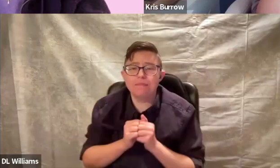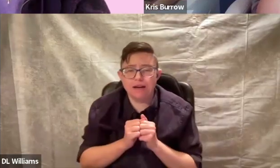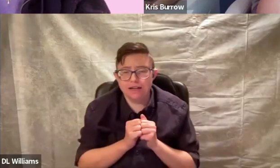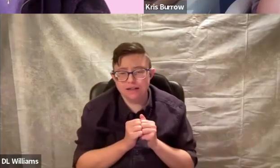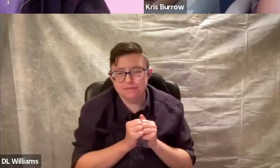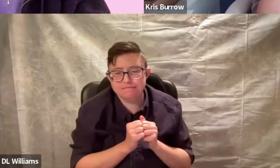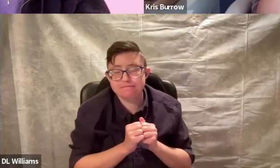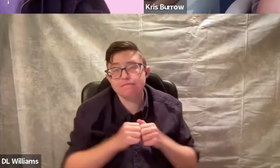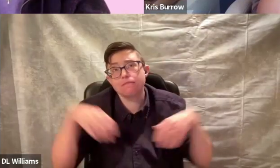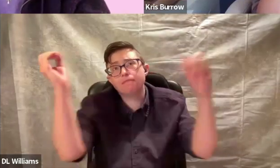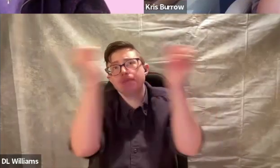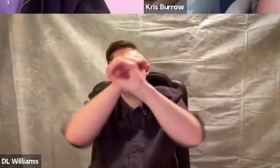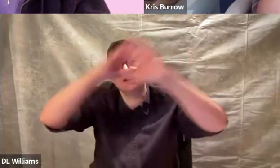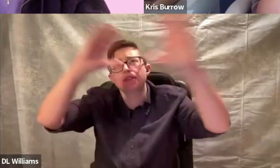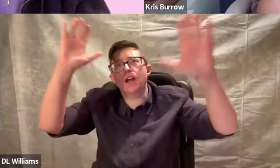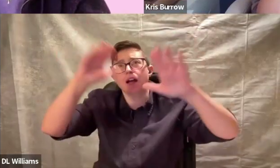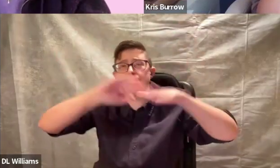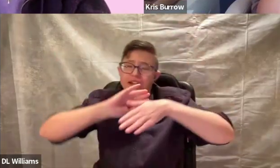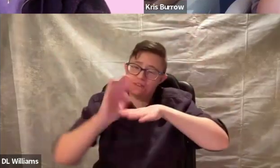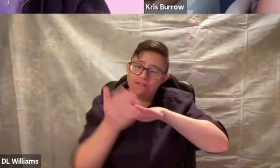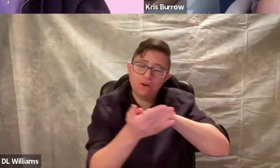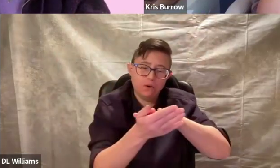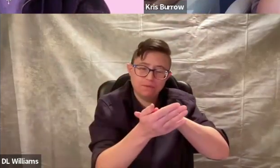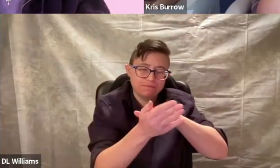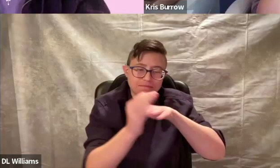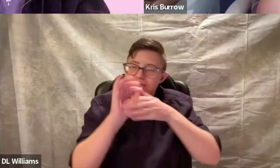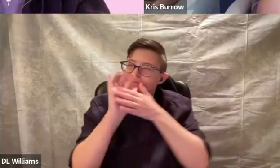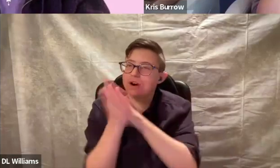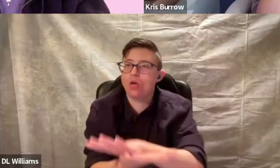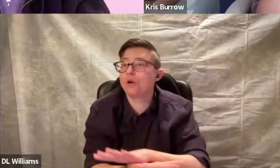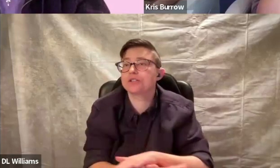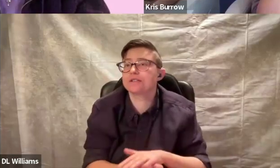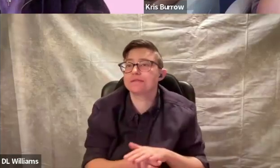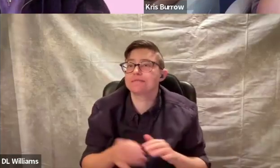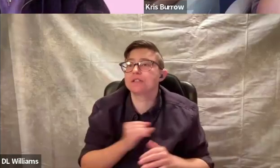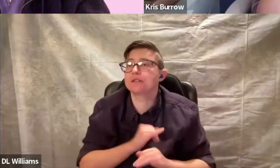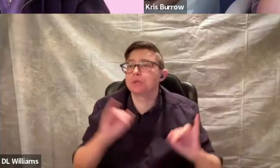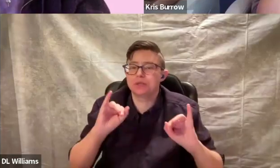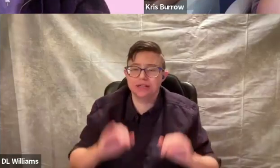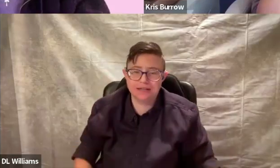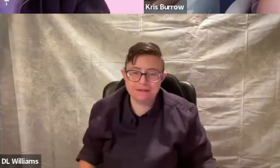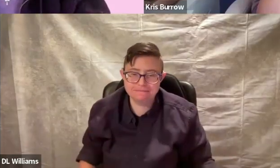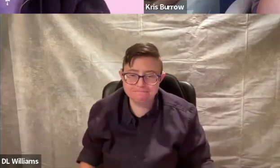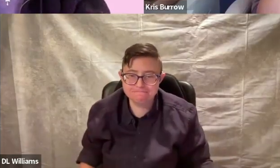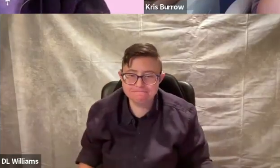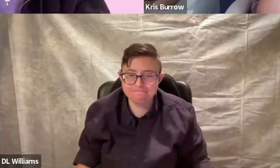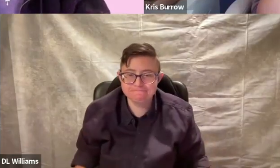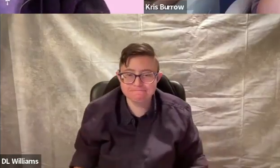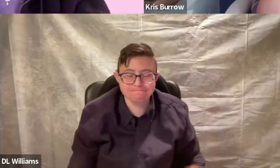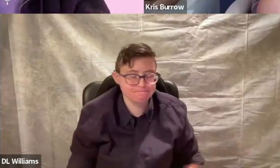familiar. The ideal form lost to mutiny.